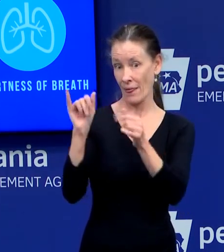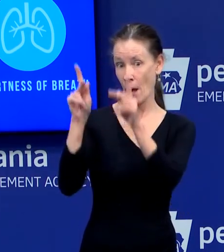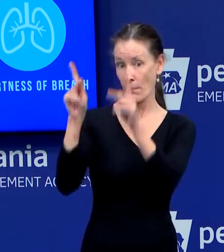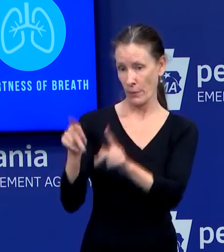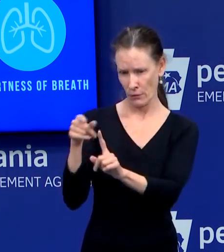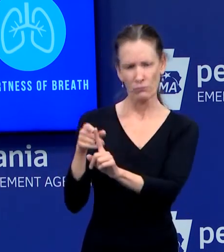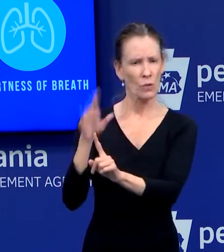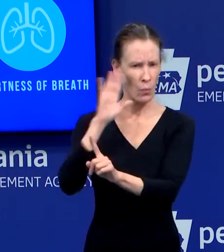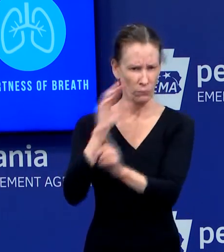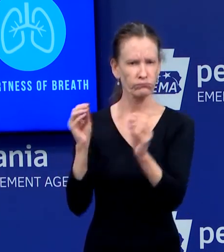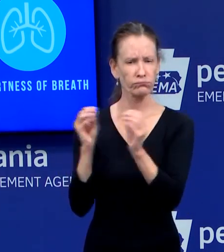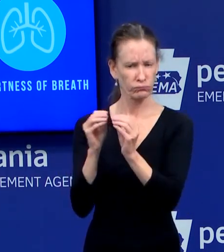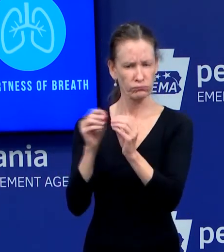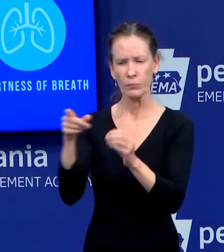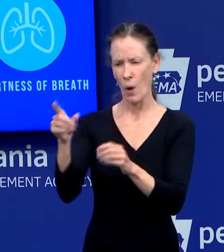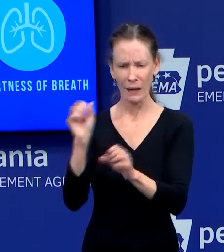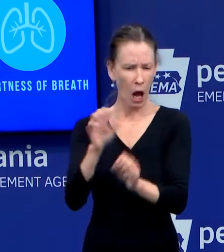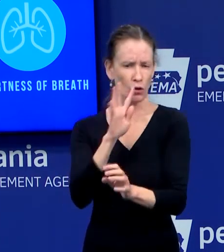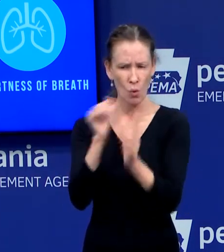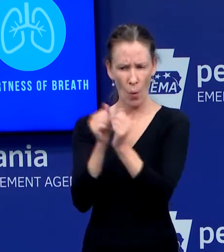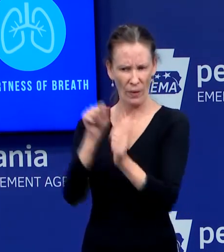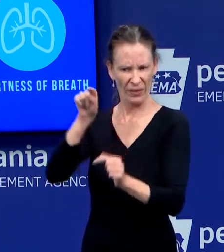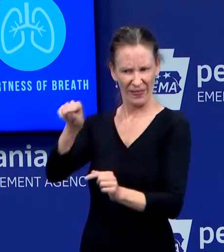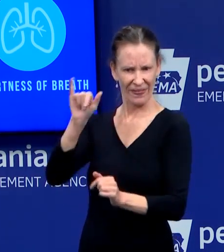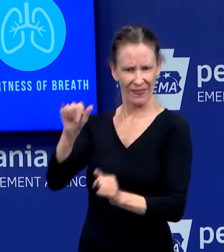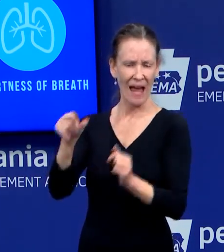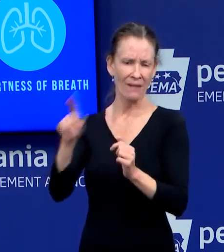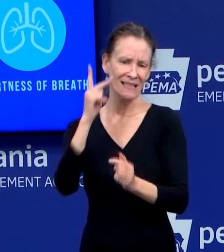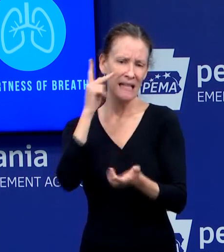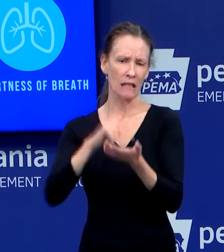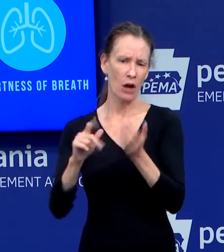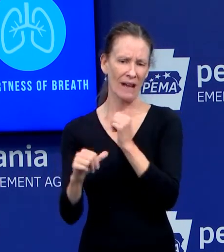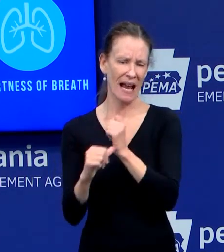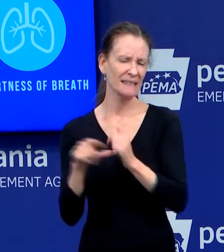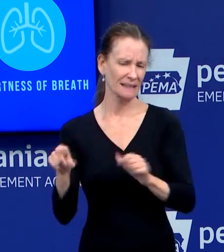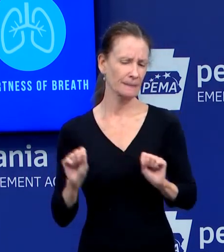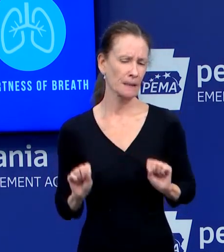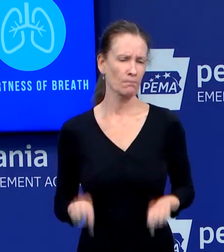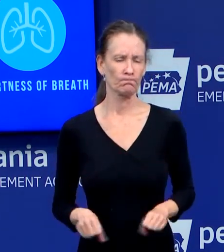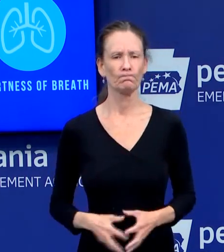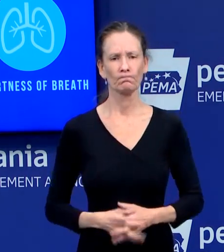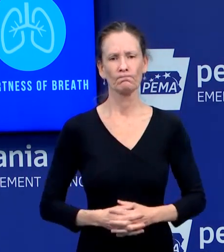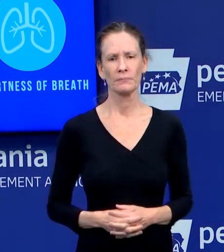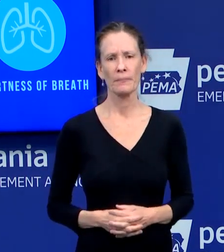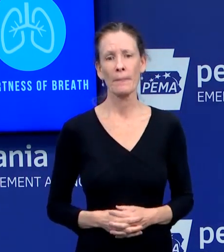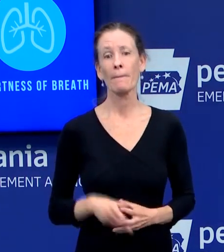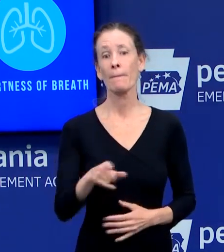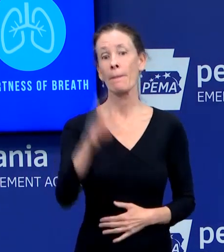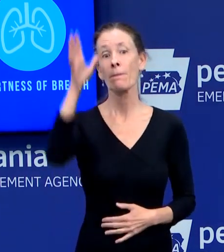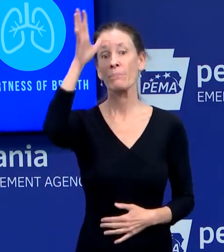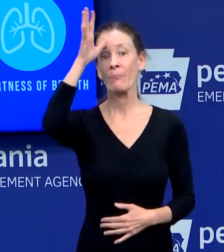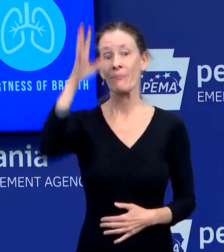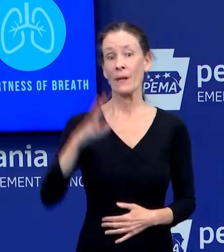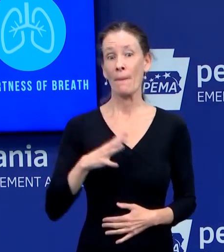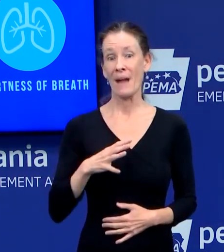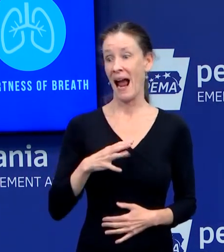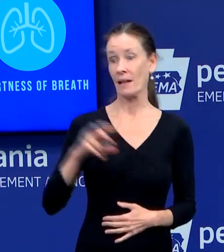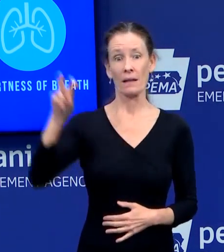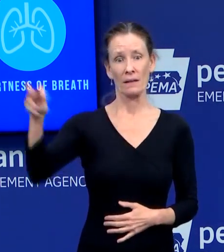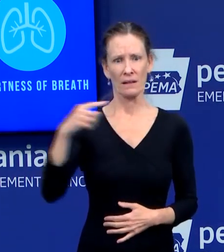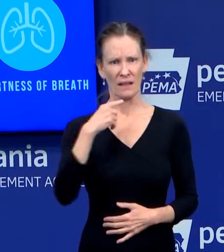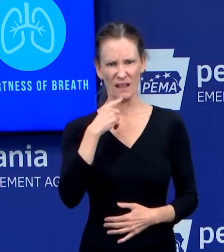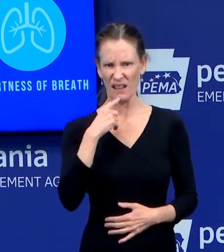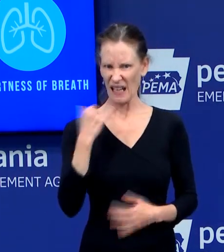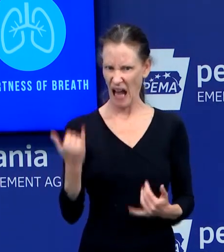Dr. Louis, did you get the breakdown by counties of the 33 patients? Um, it's on our website. I don't have